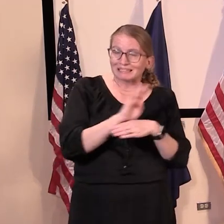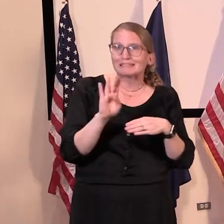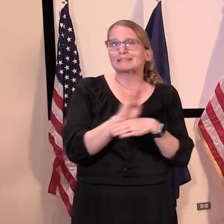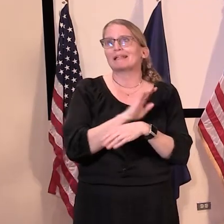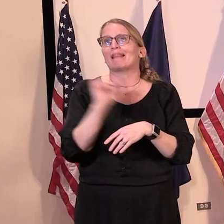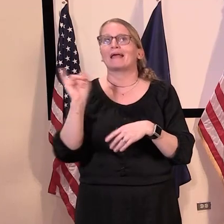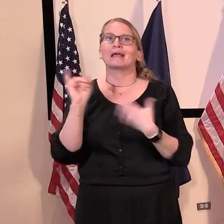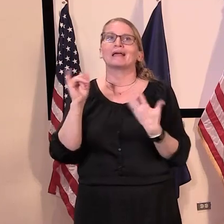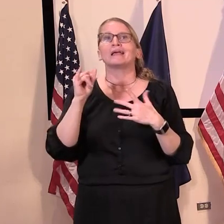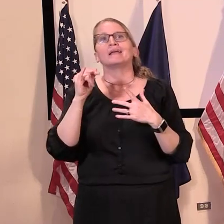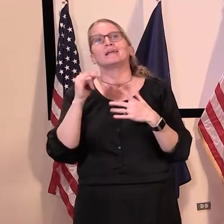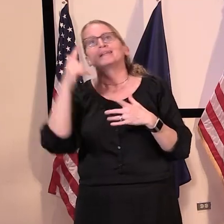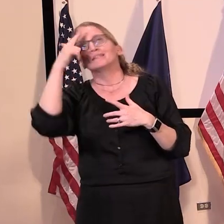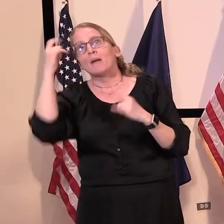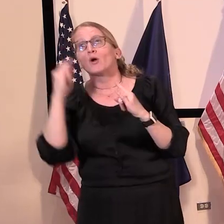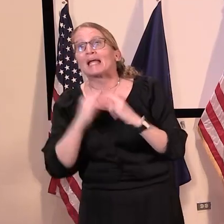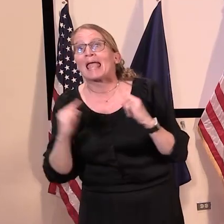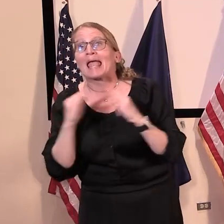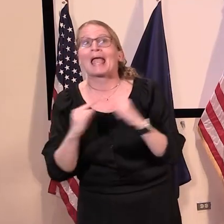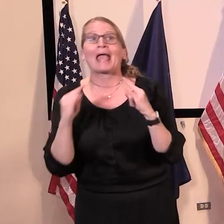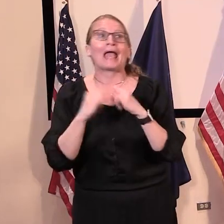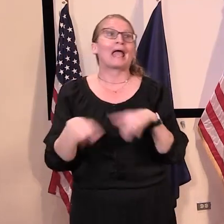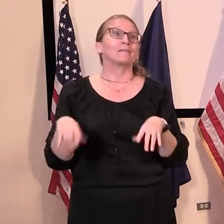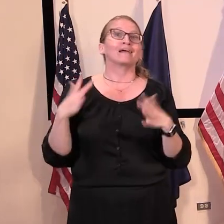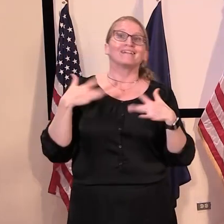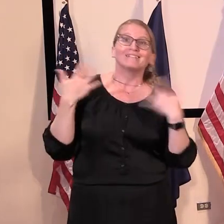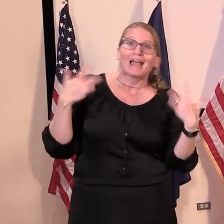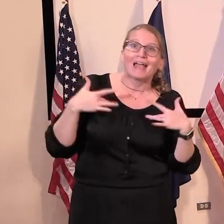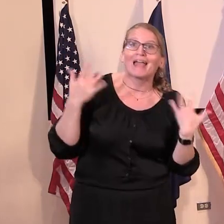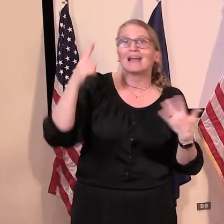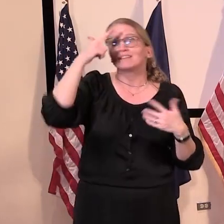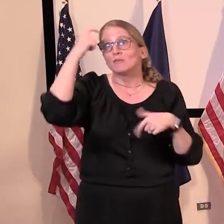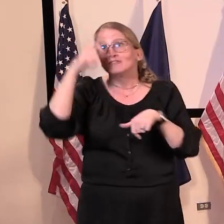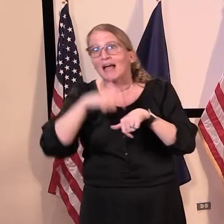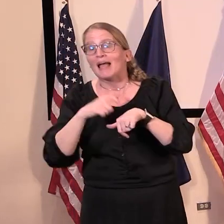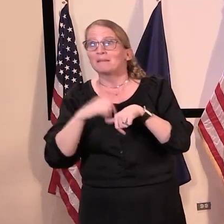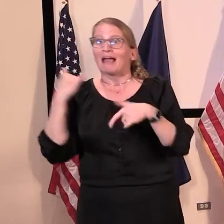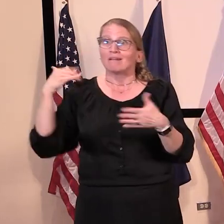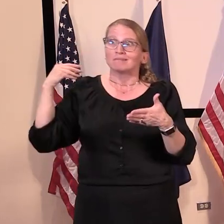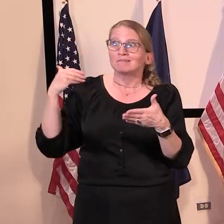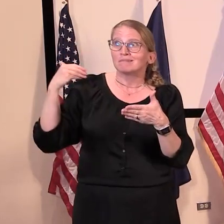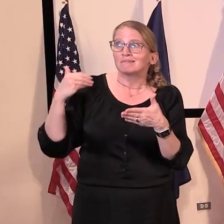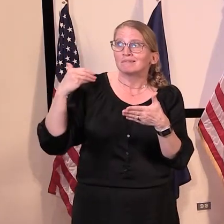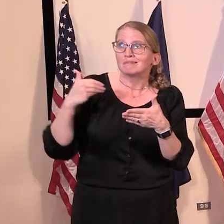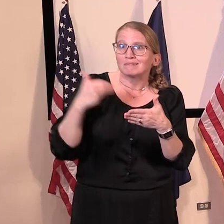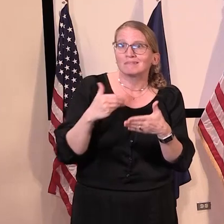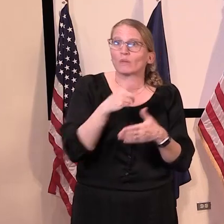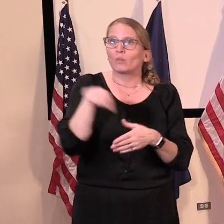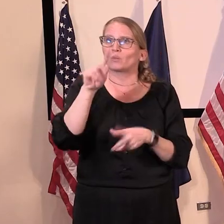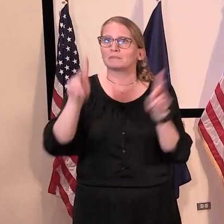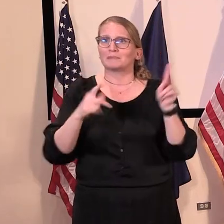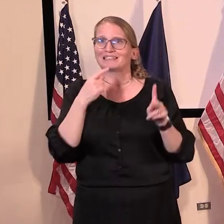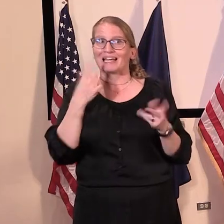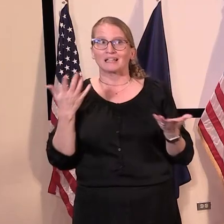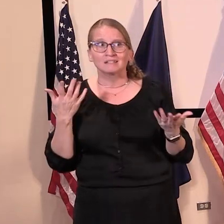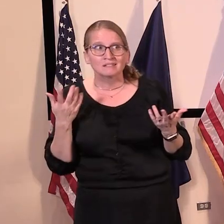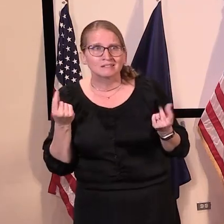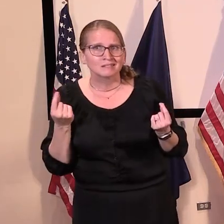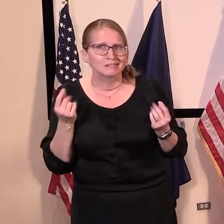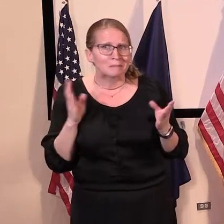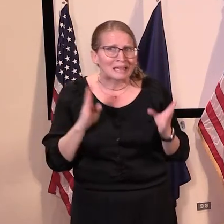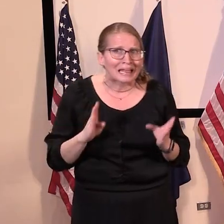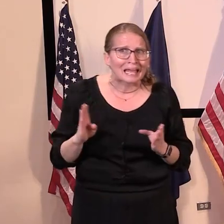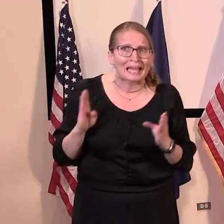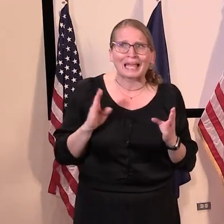camps, you know, events that usually occur in the summer that they don't know how to plan for what's going to happen this summer.